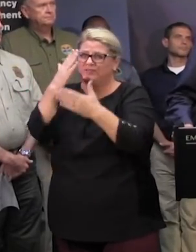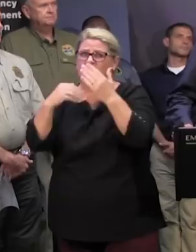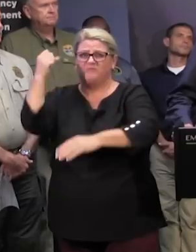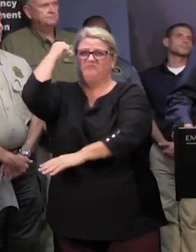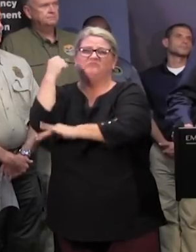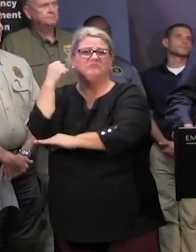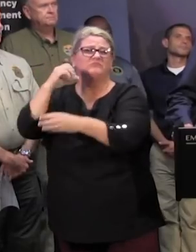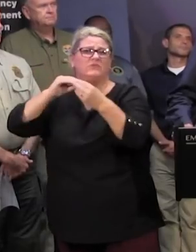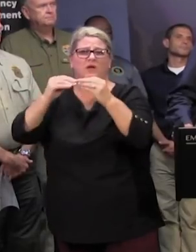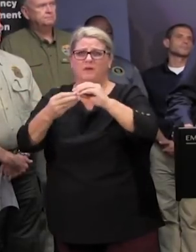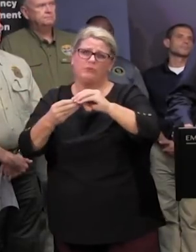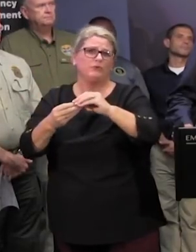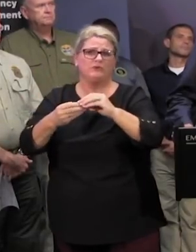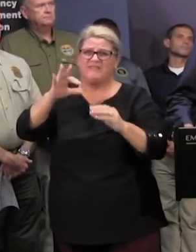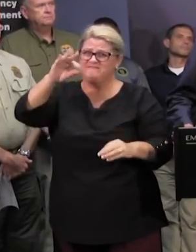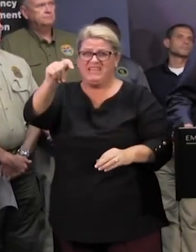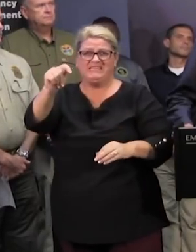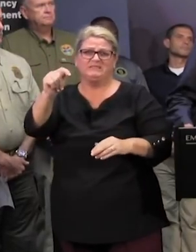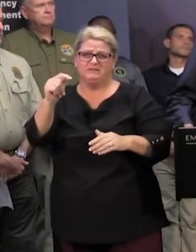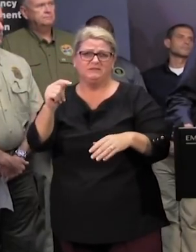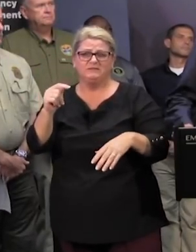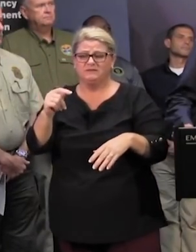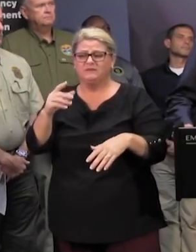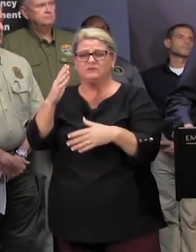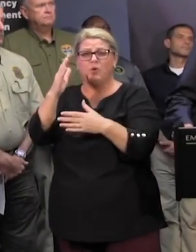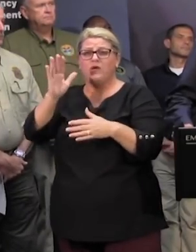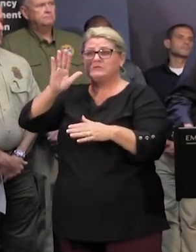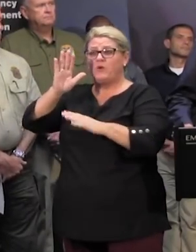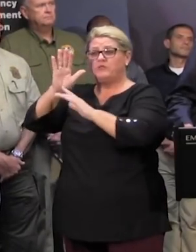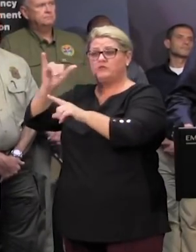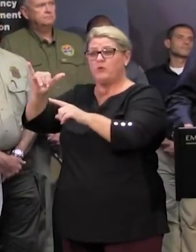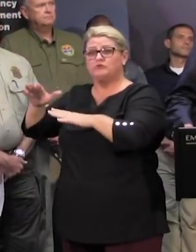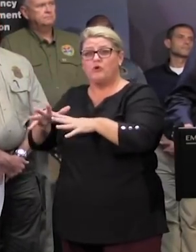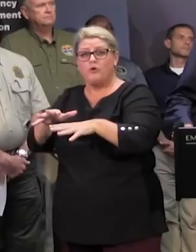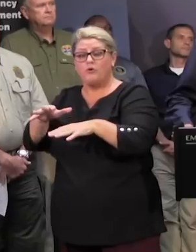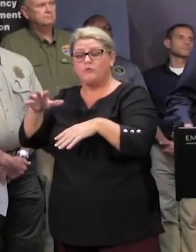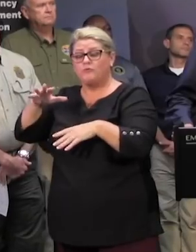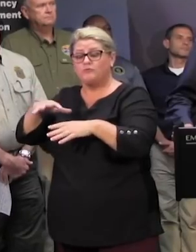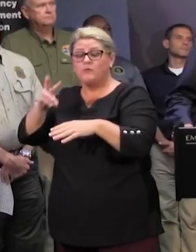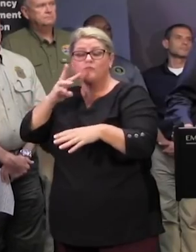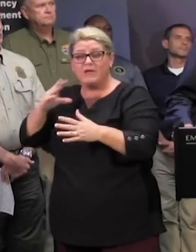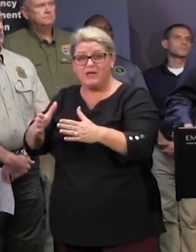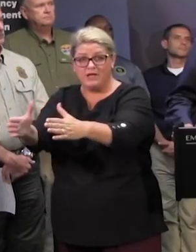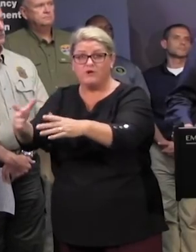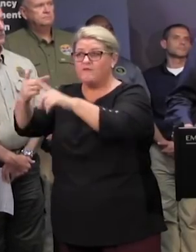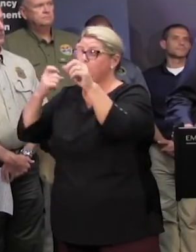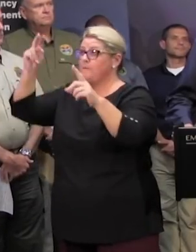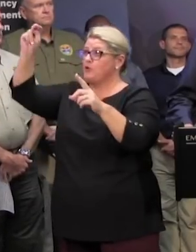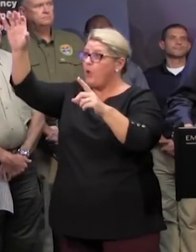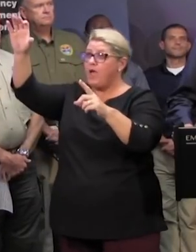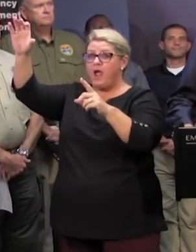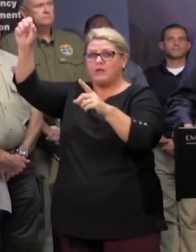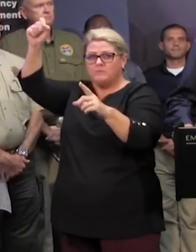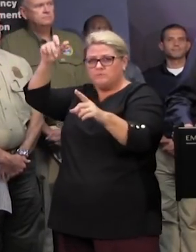in some places and not inches and some of those rivers in north carolina flow right down into south carolina so not only